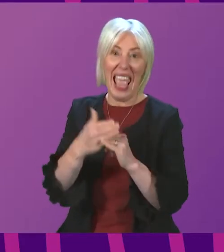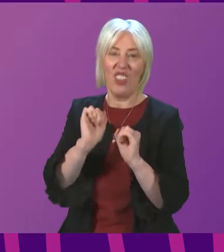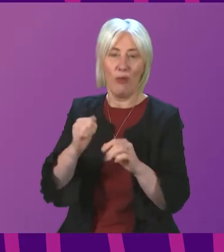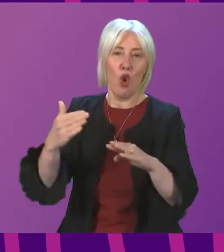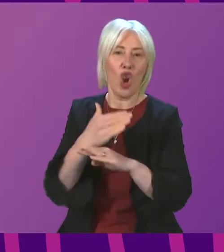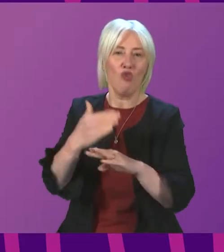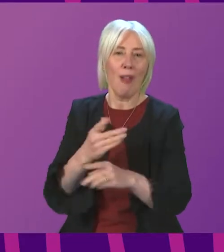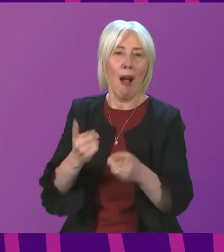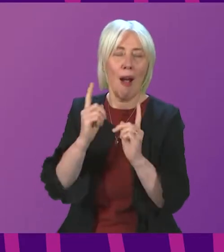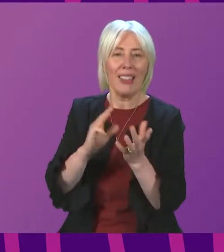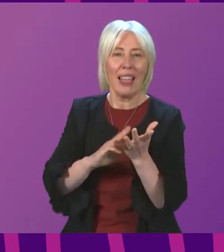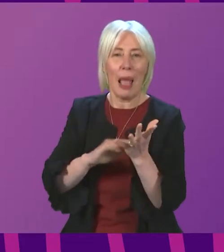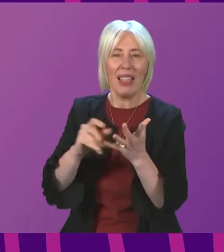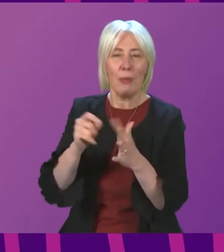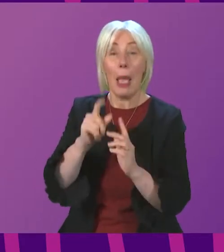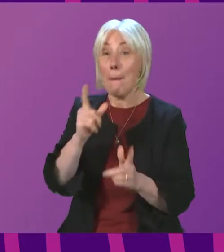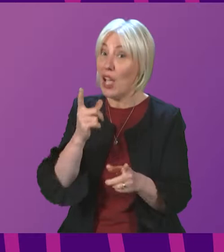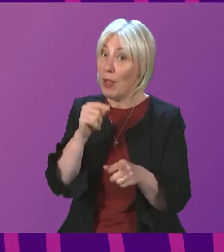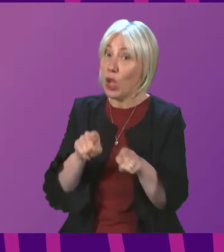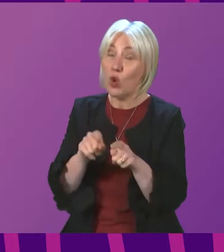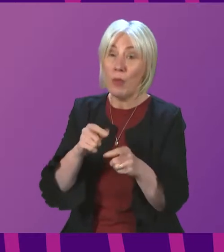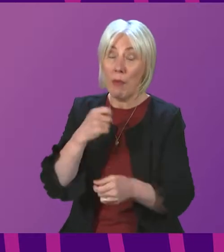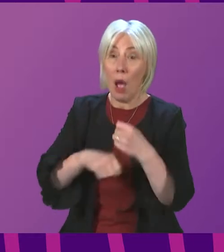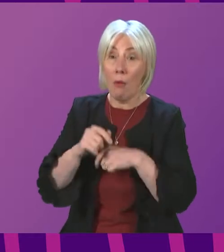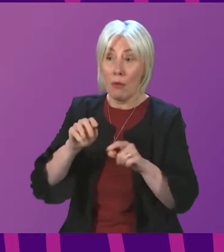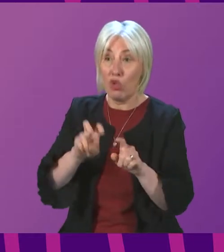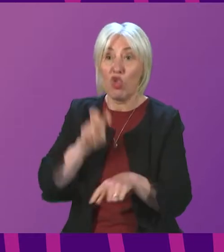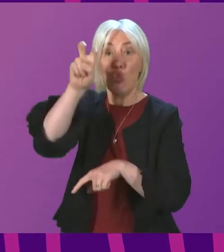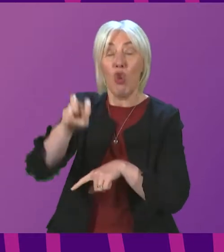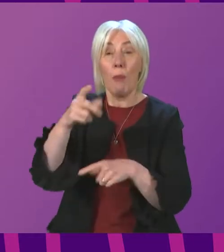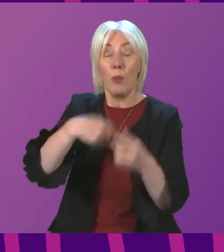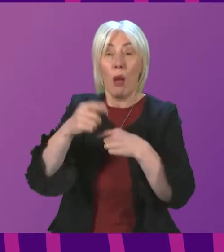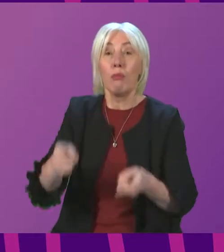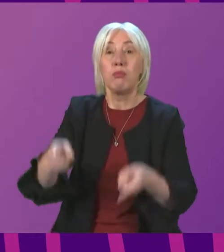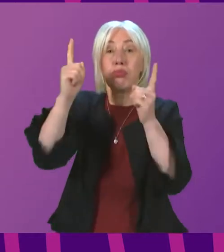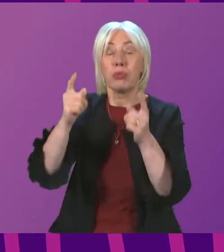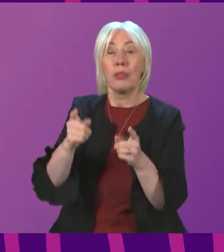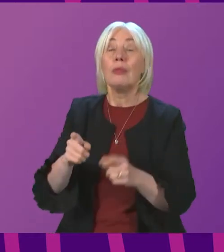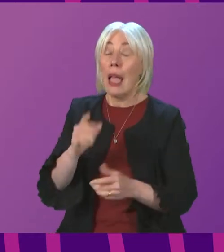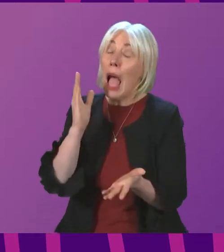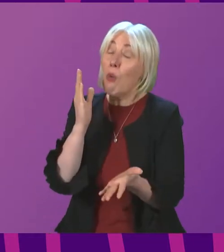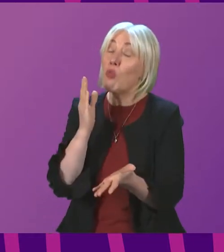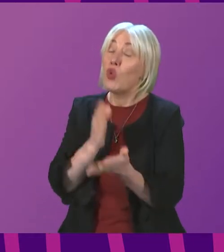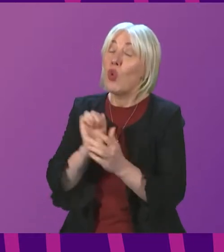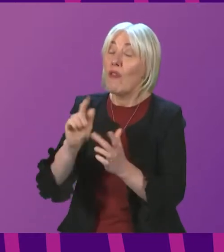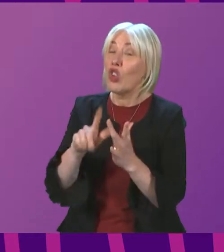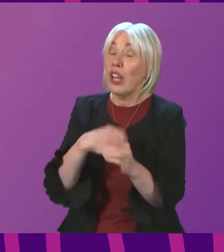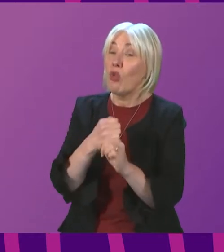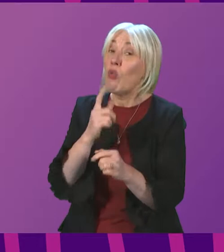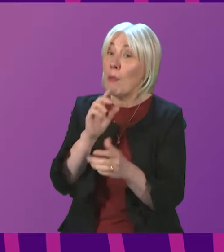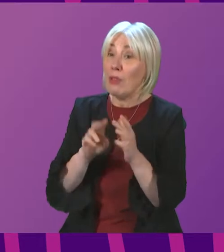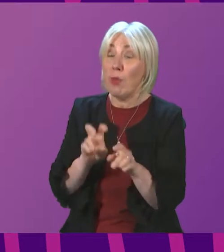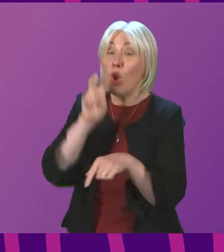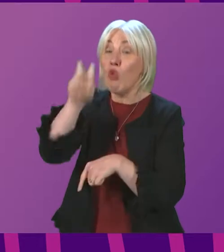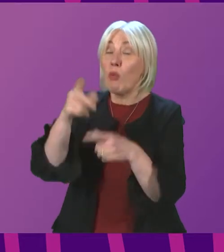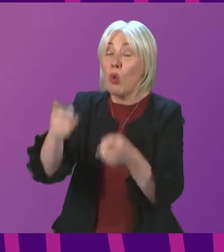can also be the springboards to Cabinet Office, and I highly expect it will be the latter for Jenny. We